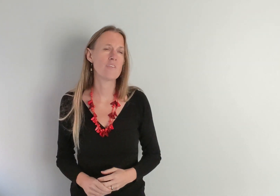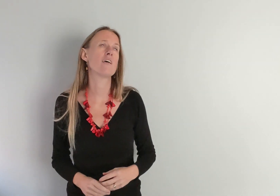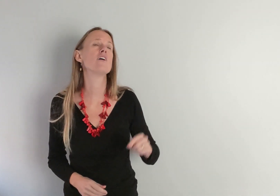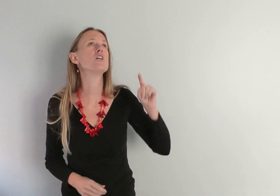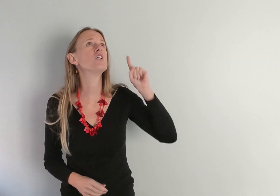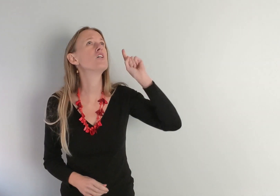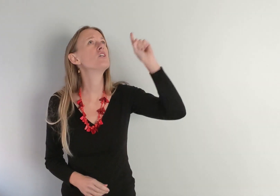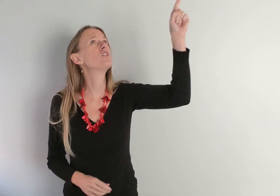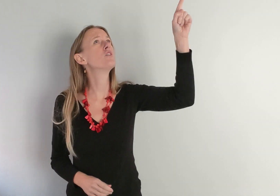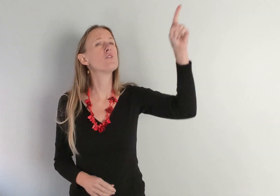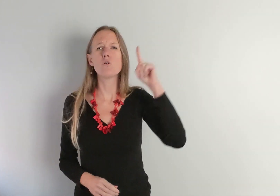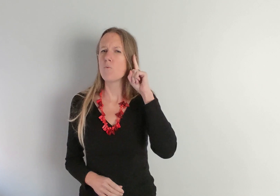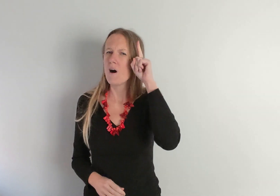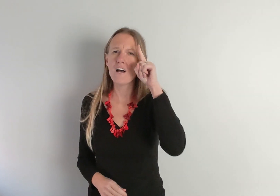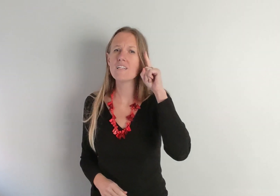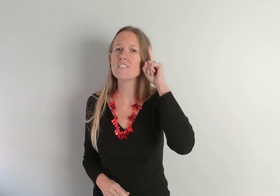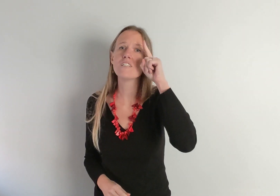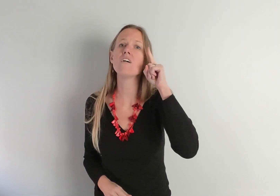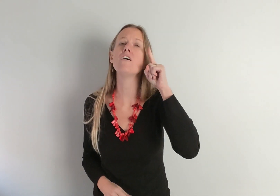Do you wonder